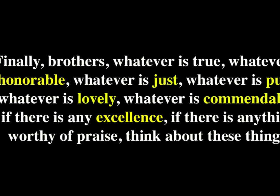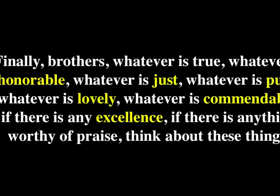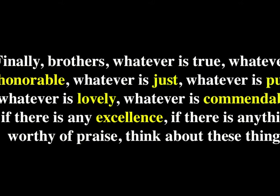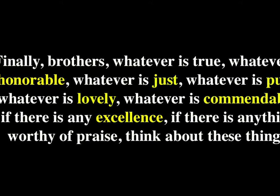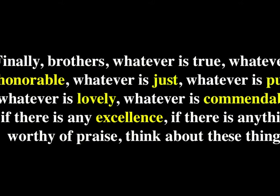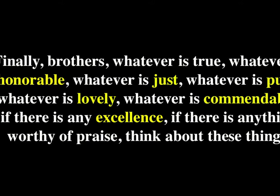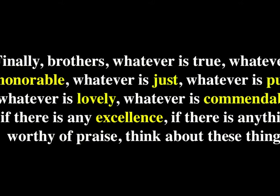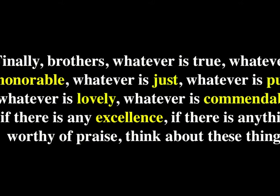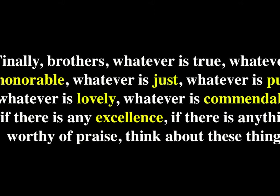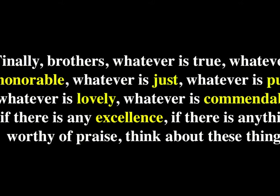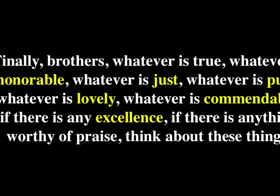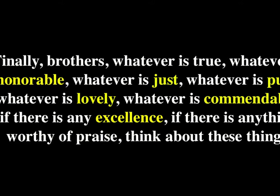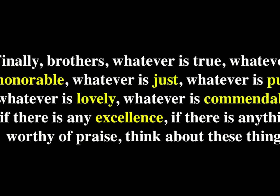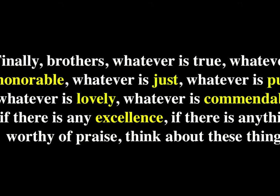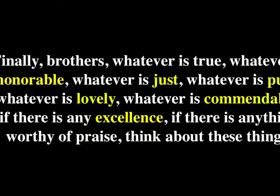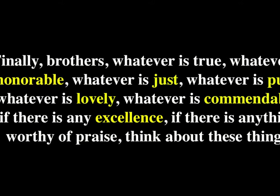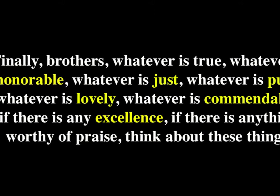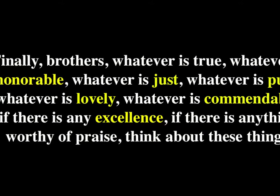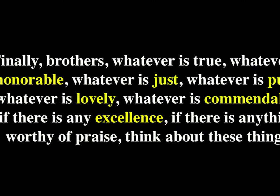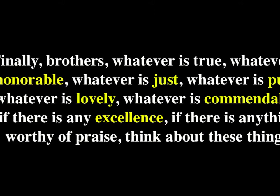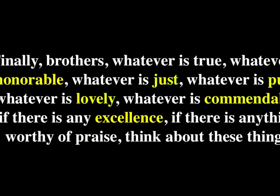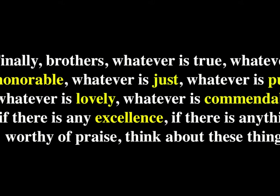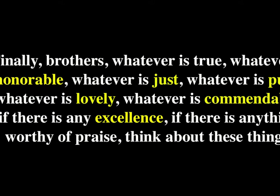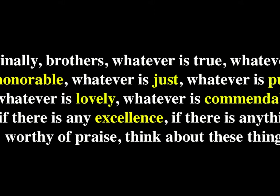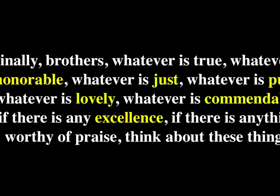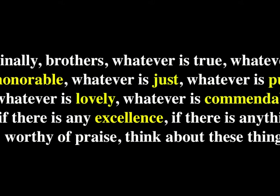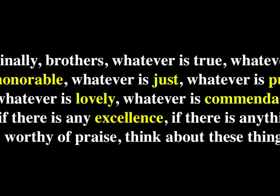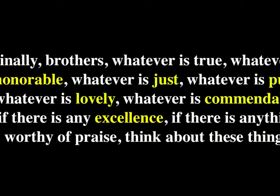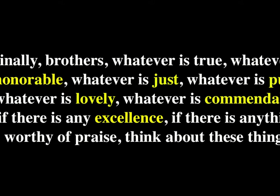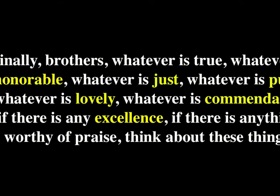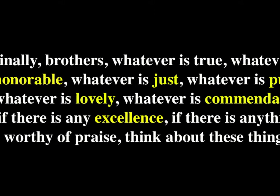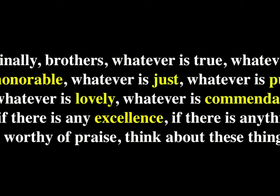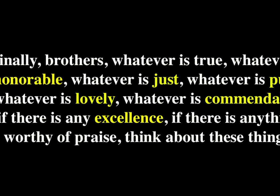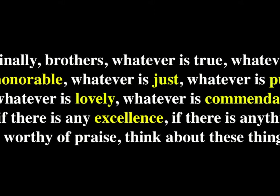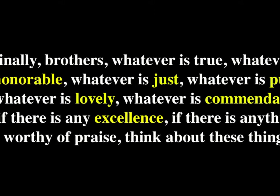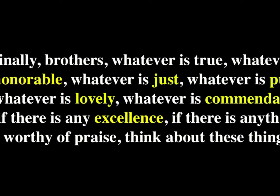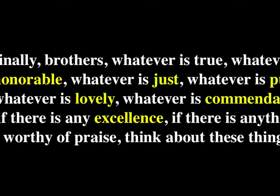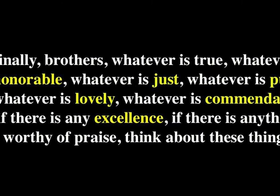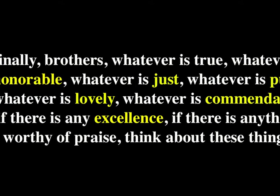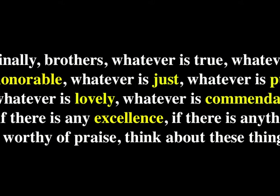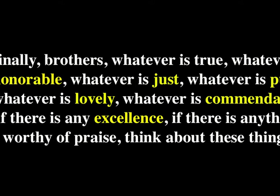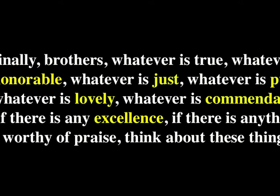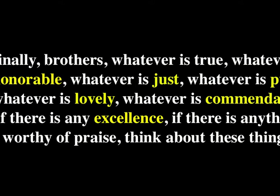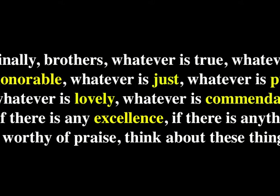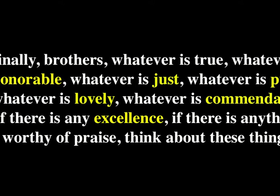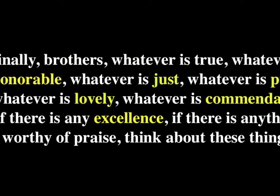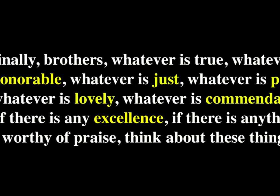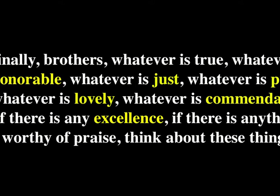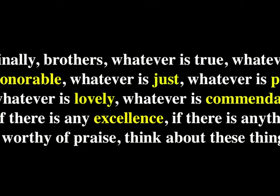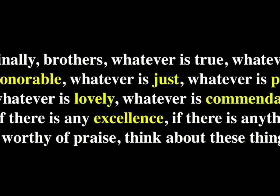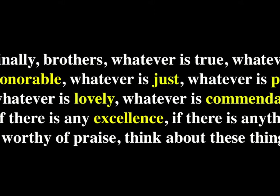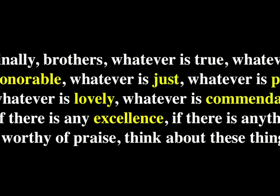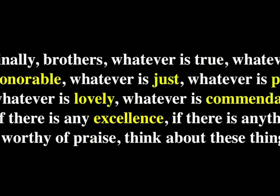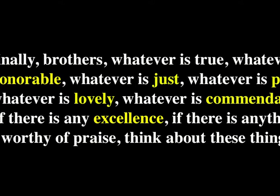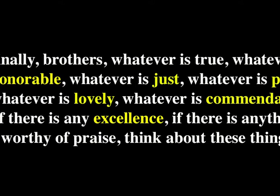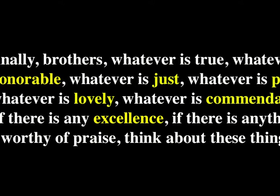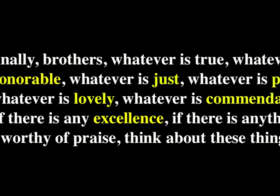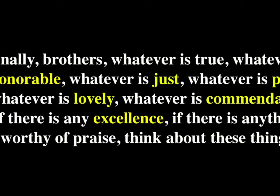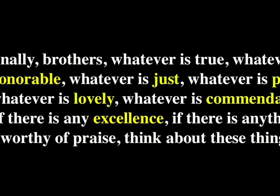just, whatever is pure, whatever is lovely, whatever is commendable, if there is any excellence, if there is anything worthy of praise,